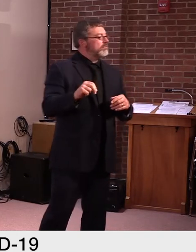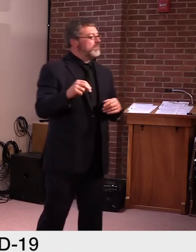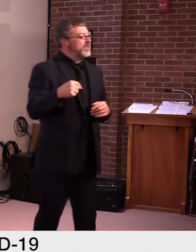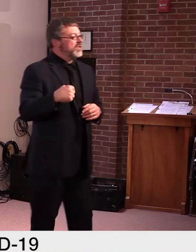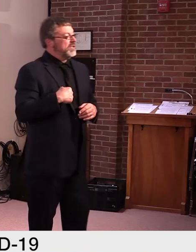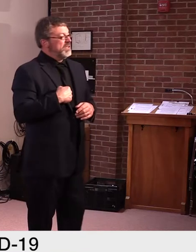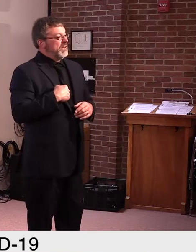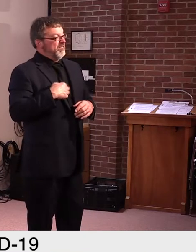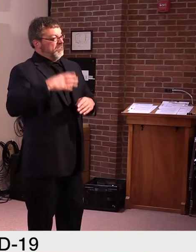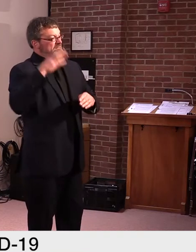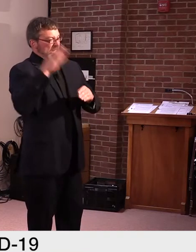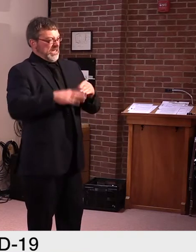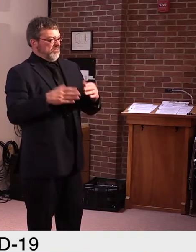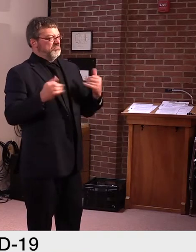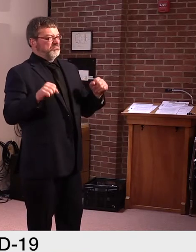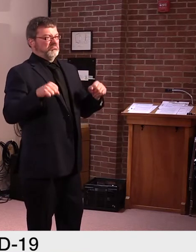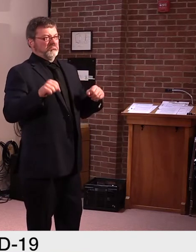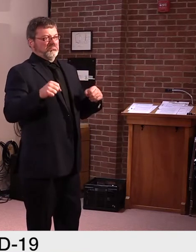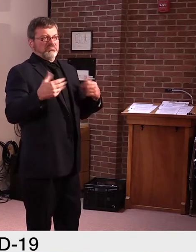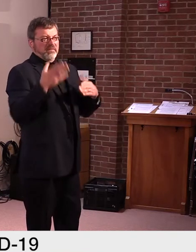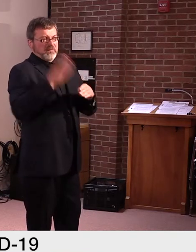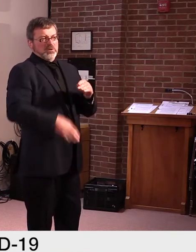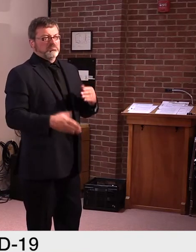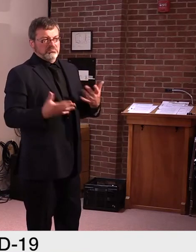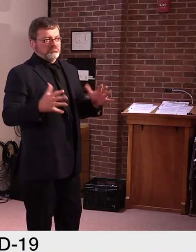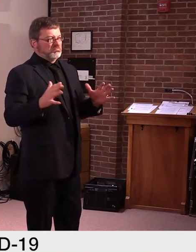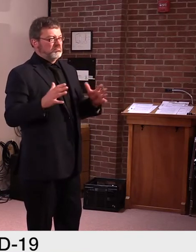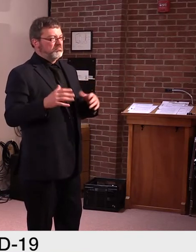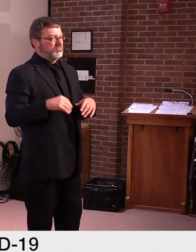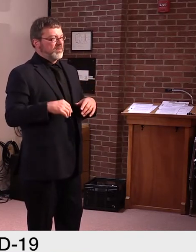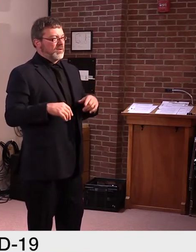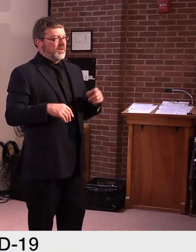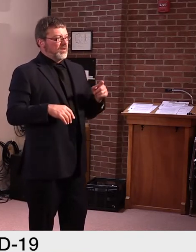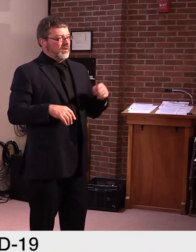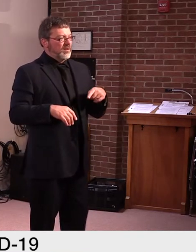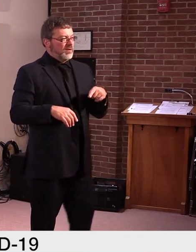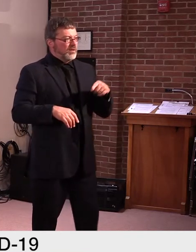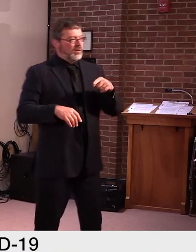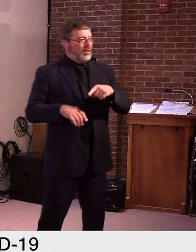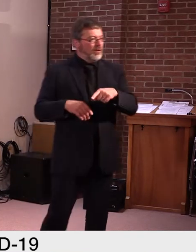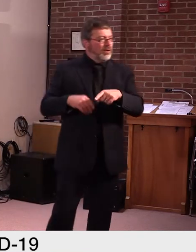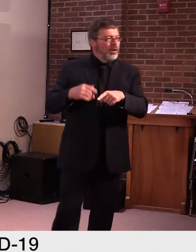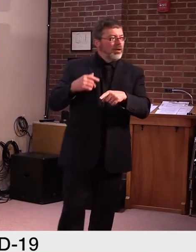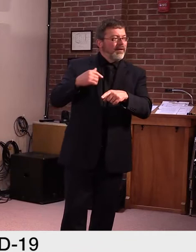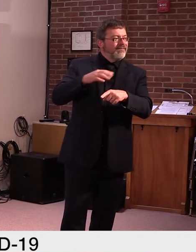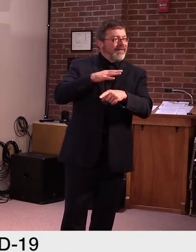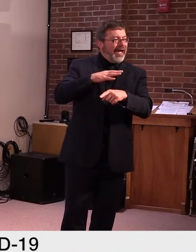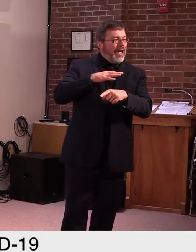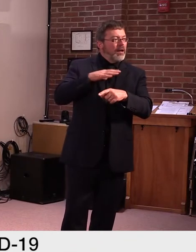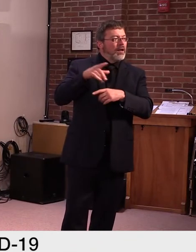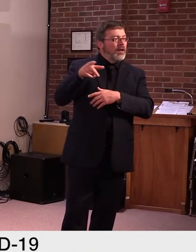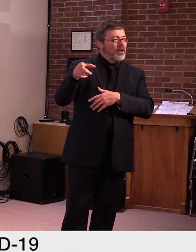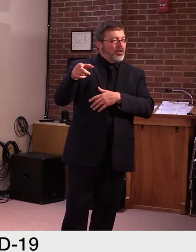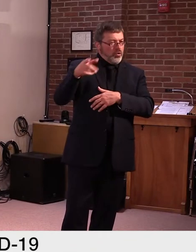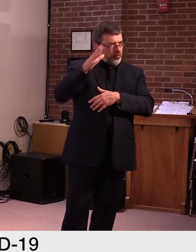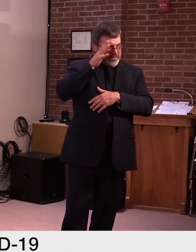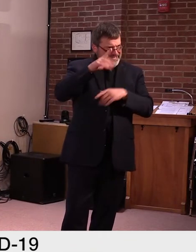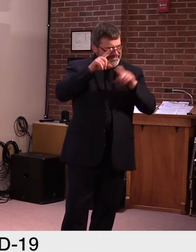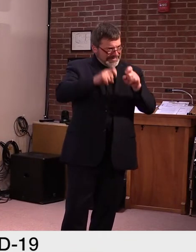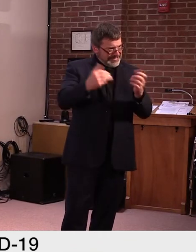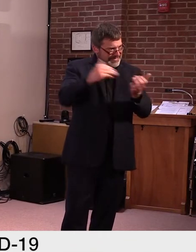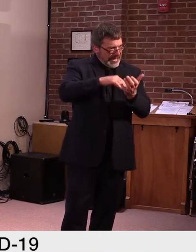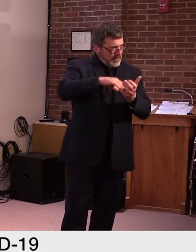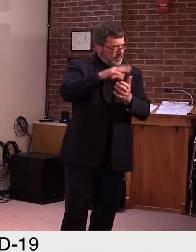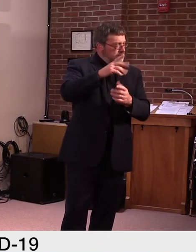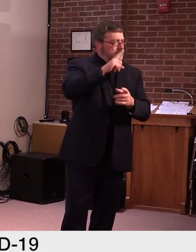Um, do you have, what's the next time you're going to be doing mass testing? I mean, you know, you weren't testing before. I know that now the facility is part of the rotation,